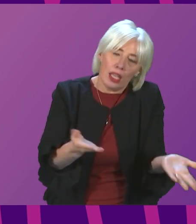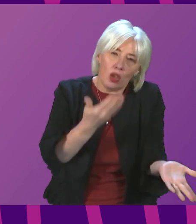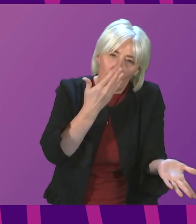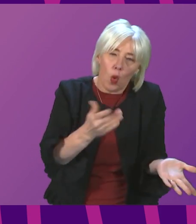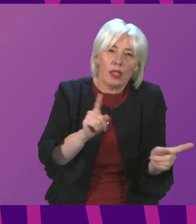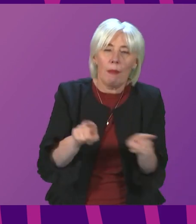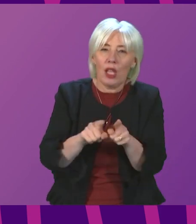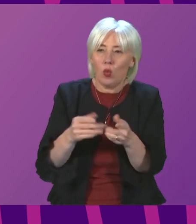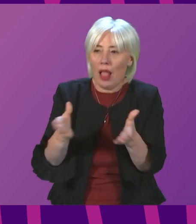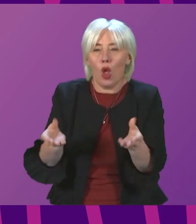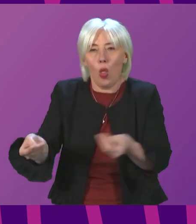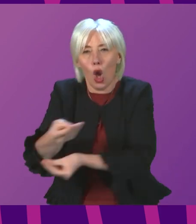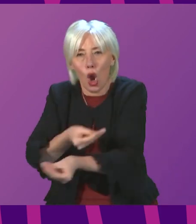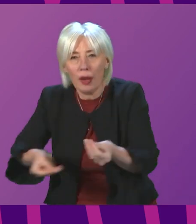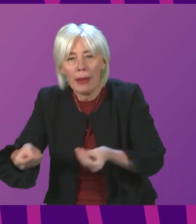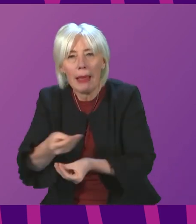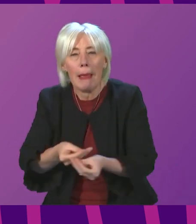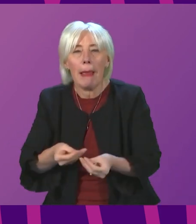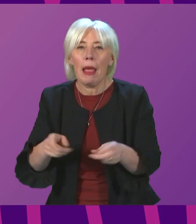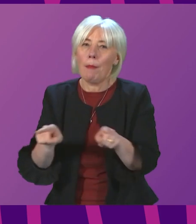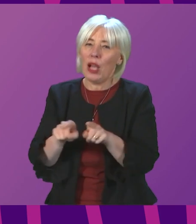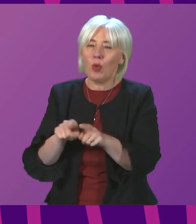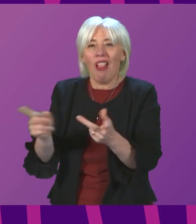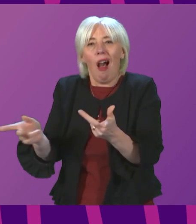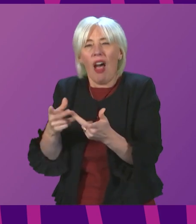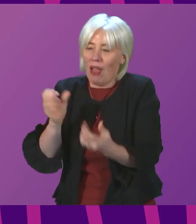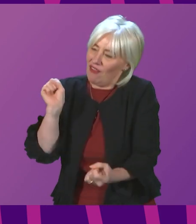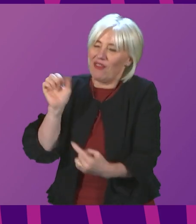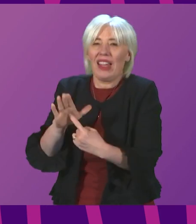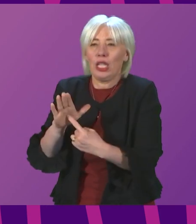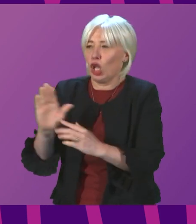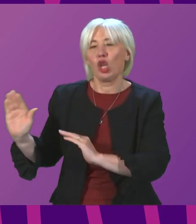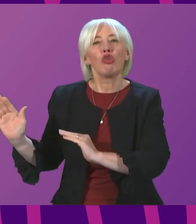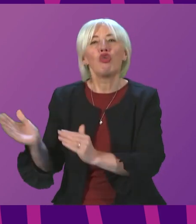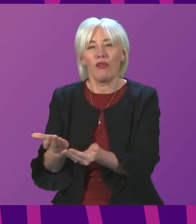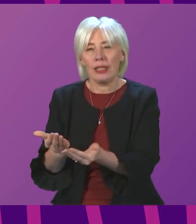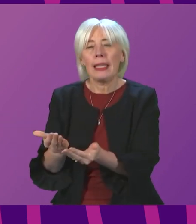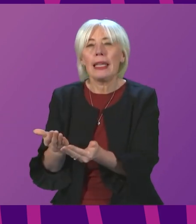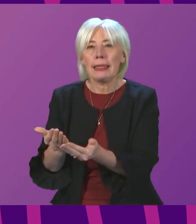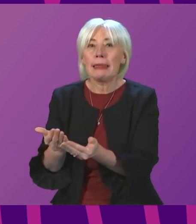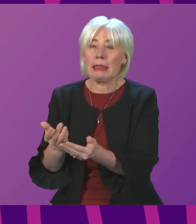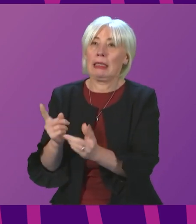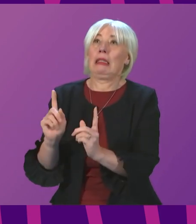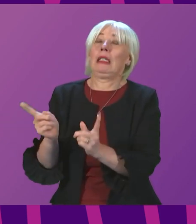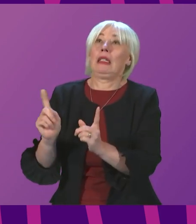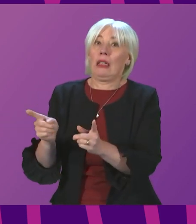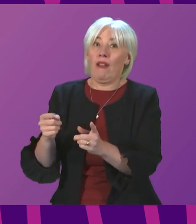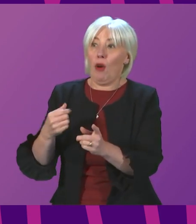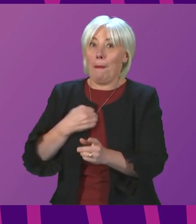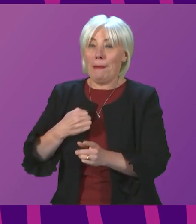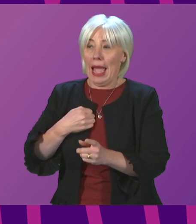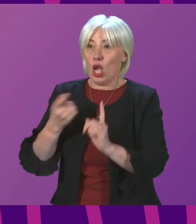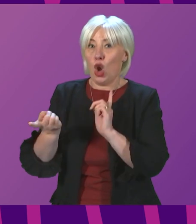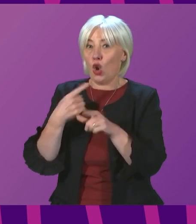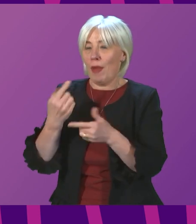indeed on the wider economy, but also on other vital public services. And most notably, for the purposes of my